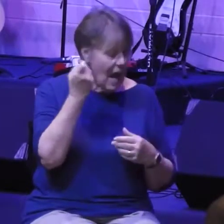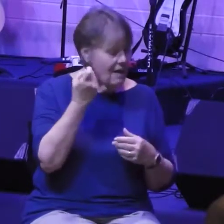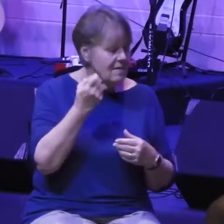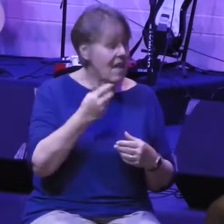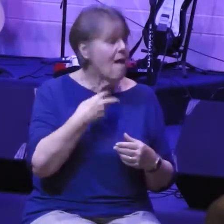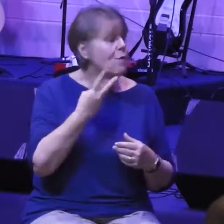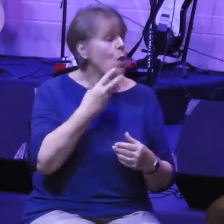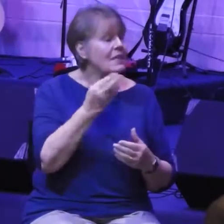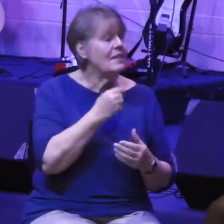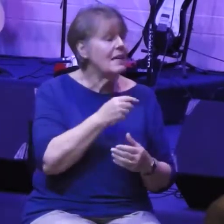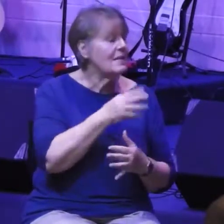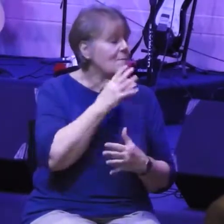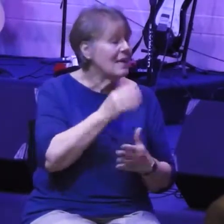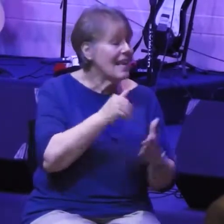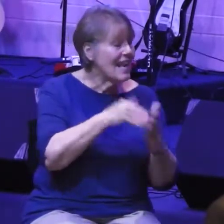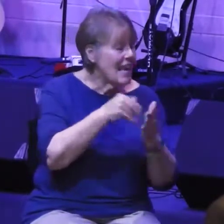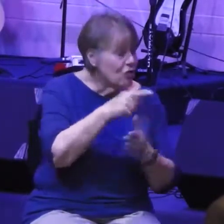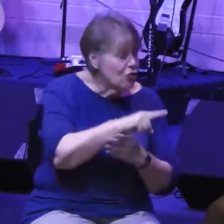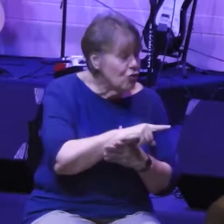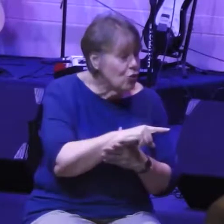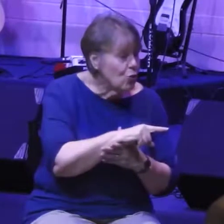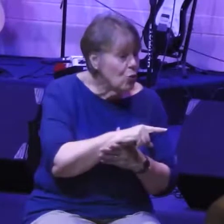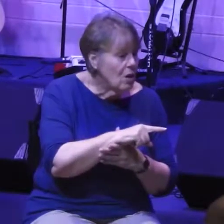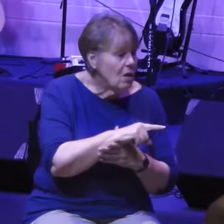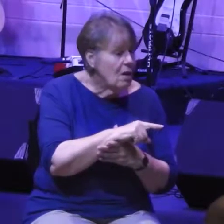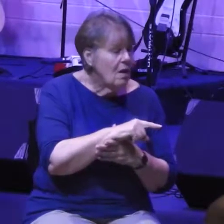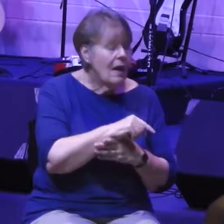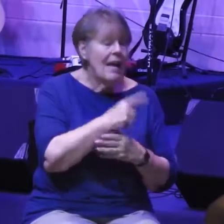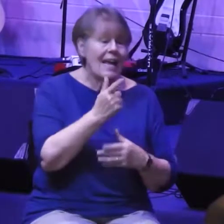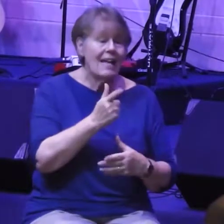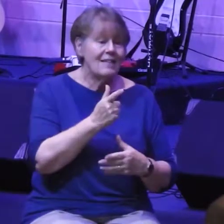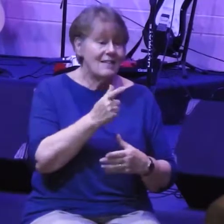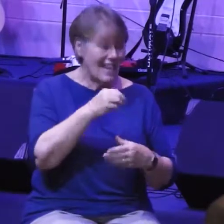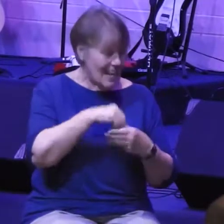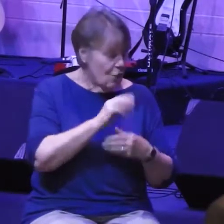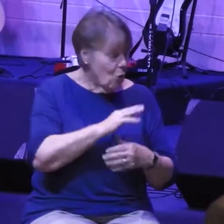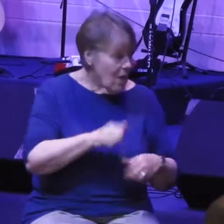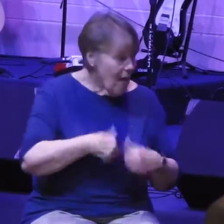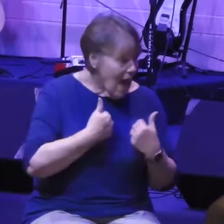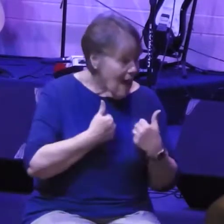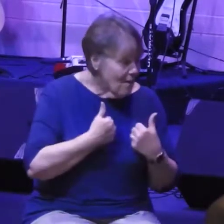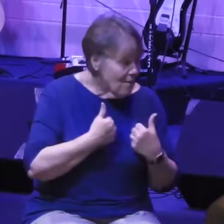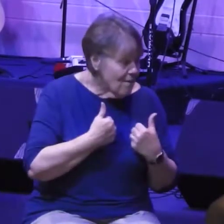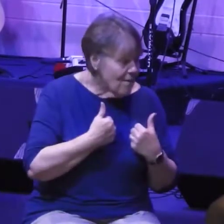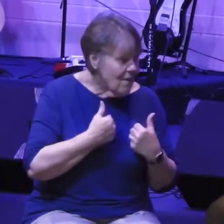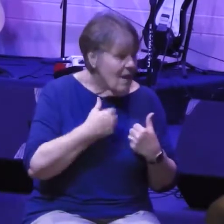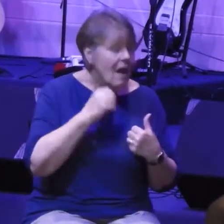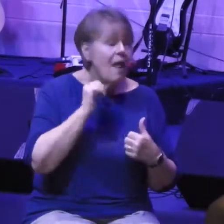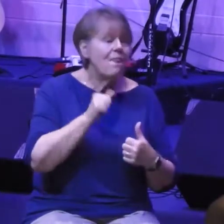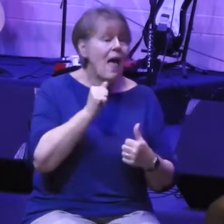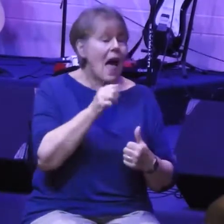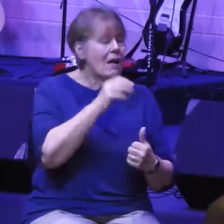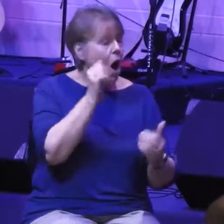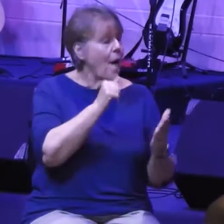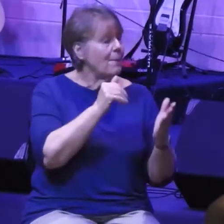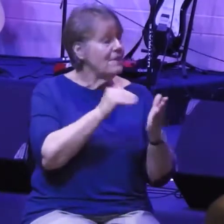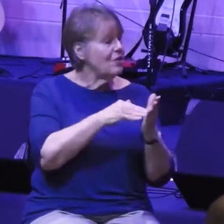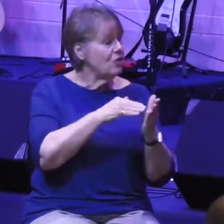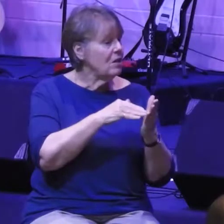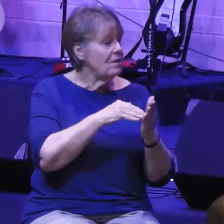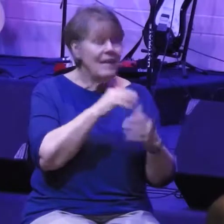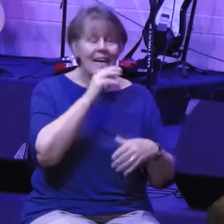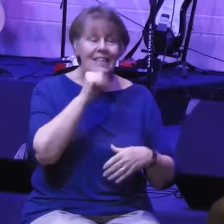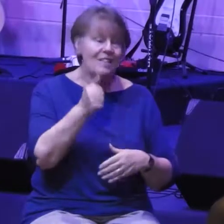speaking against you, simply because it exists, it's present in your life, the presence of opposition doesn't demand a